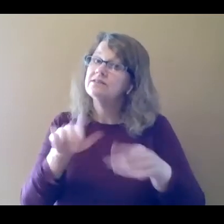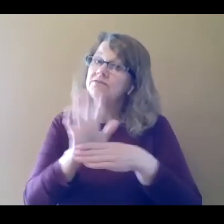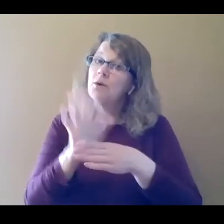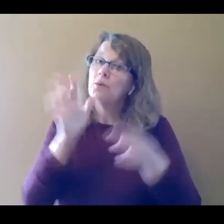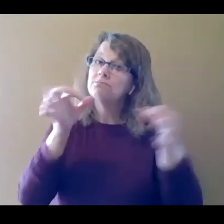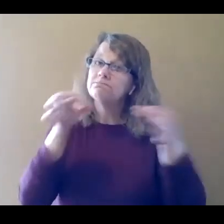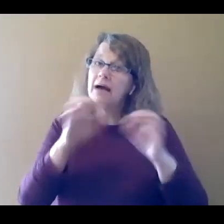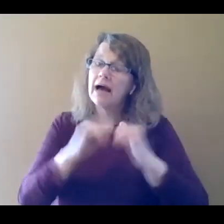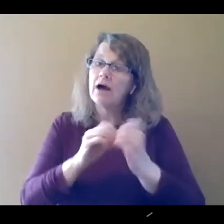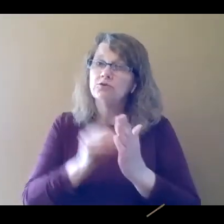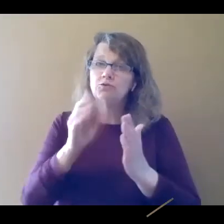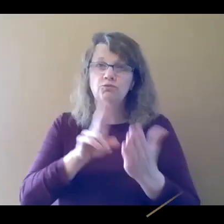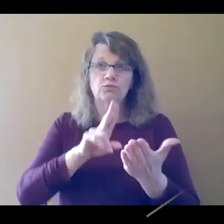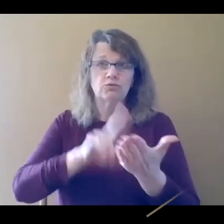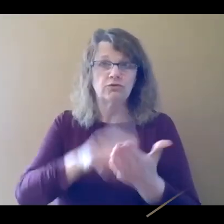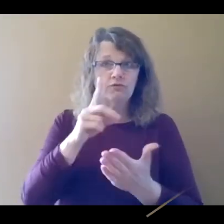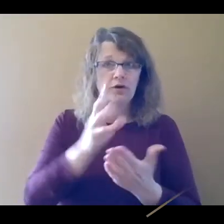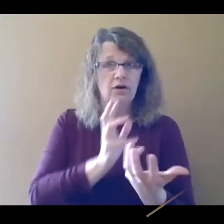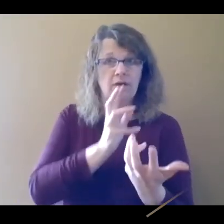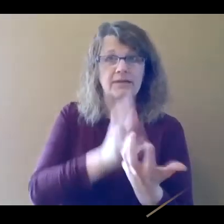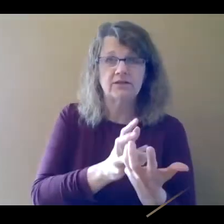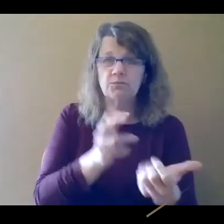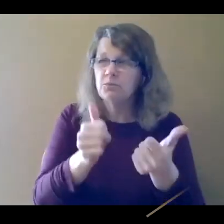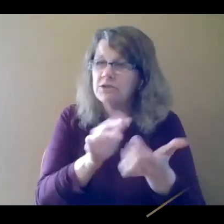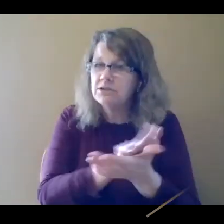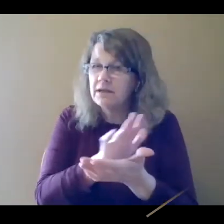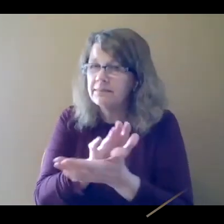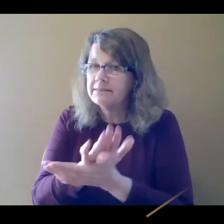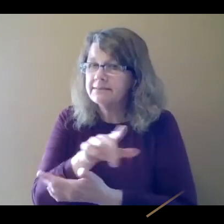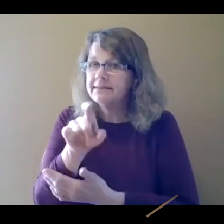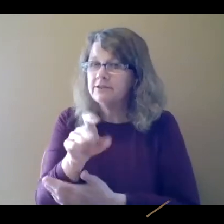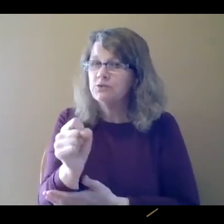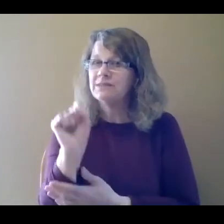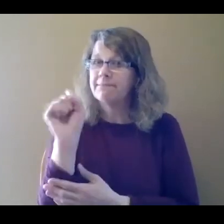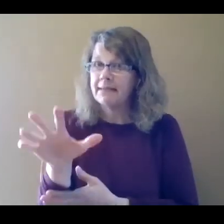registers for accommodations and what documentation they will need to submit.